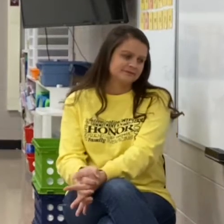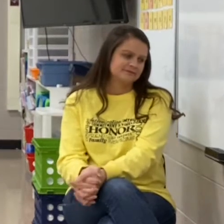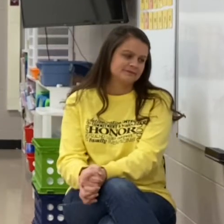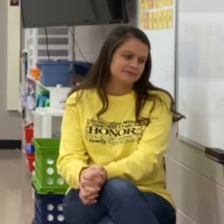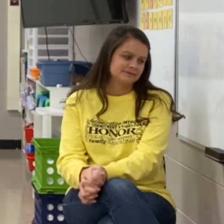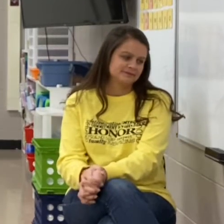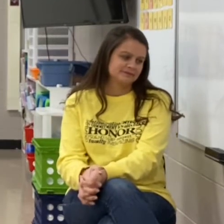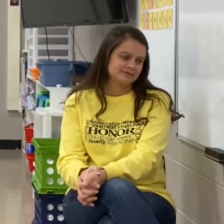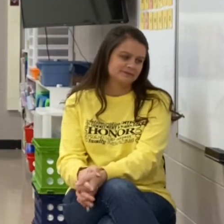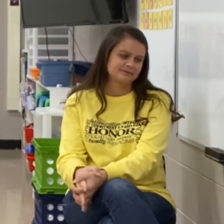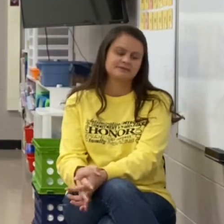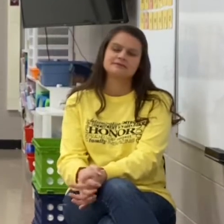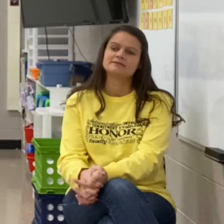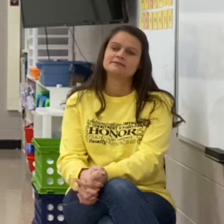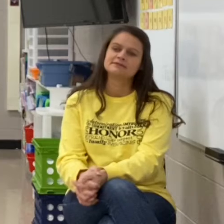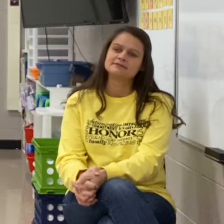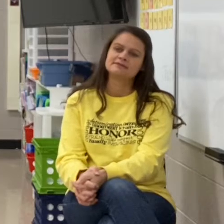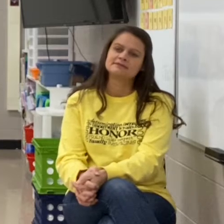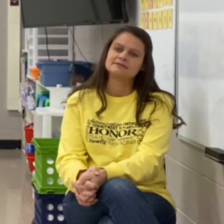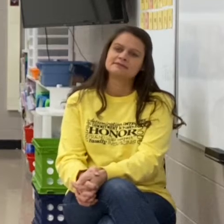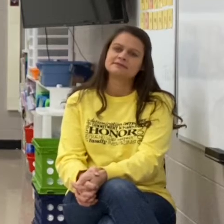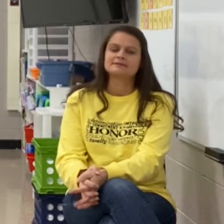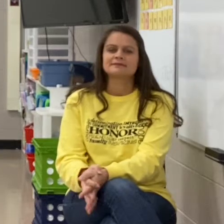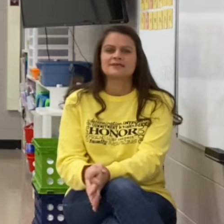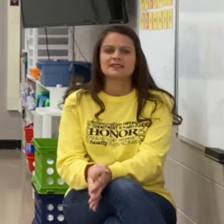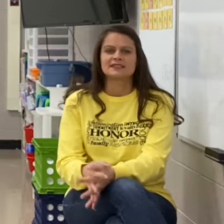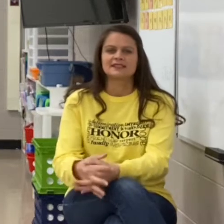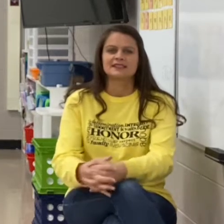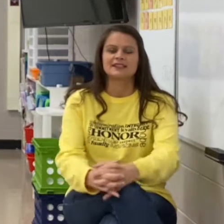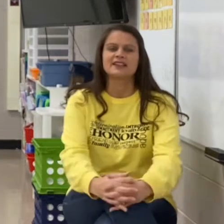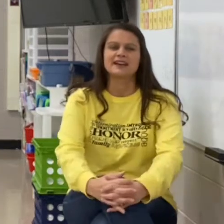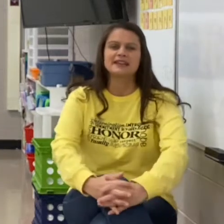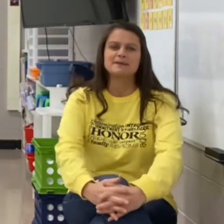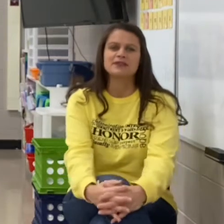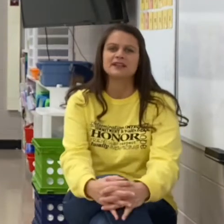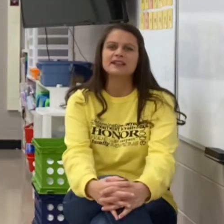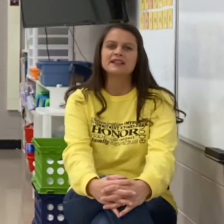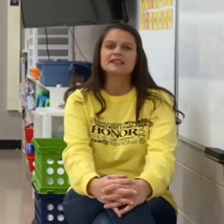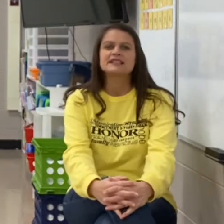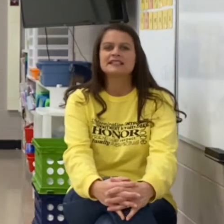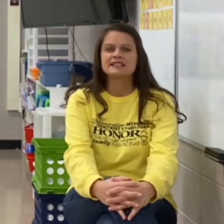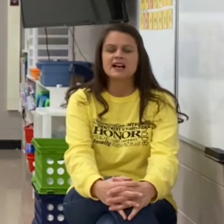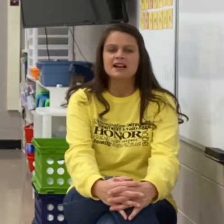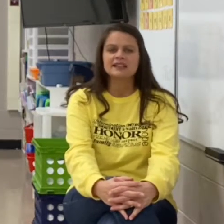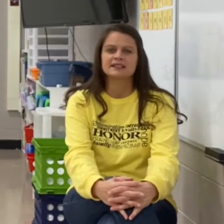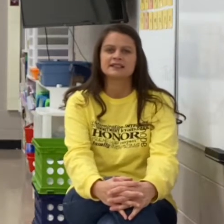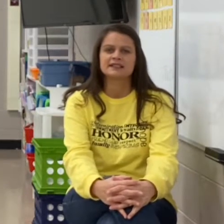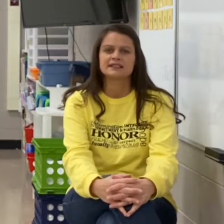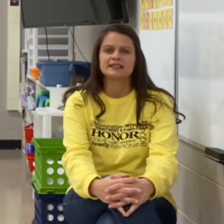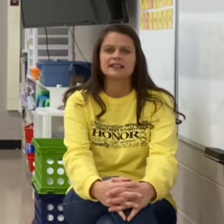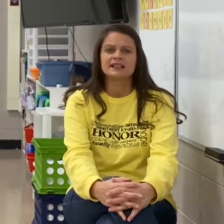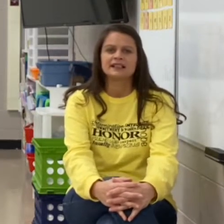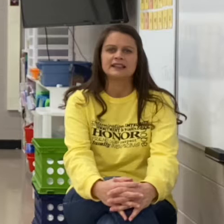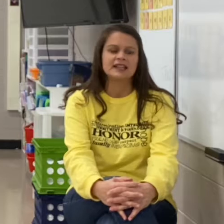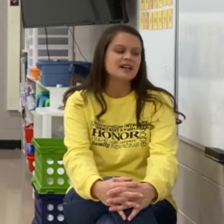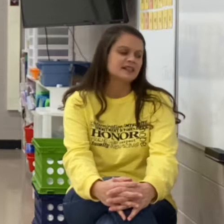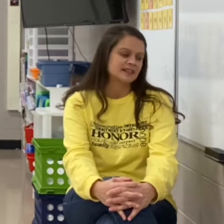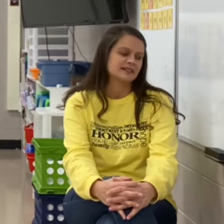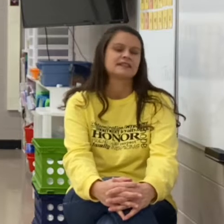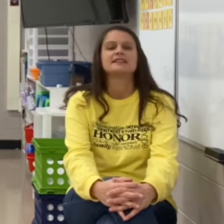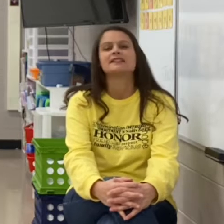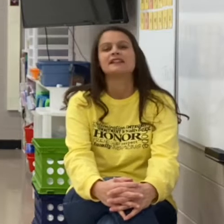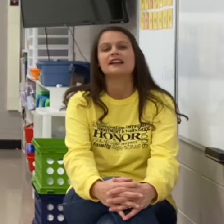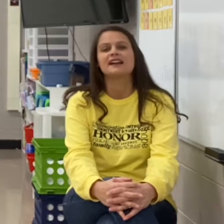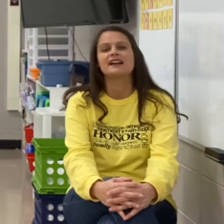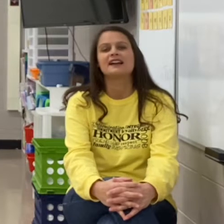duck. Hmm, what do you think Mrs. Hattaberg? Think of any other ones? Okay, I'll name three. Tuck, luck,